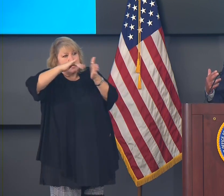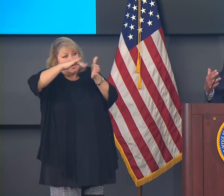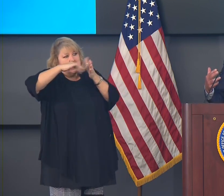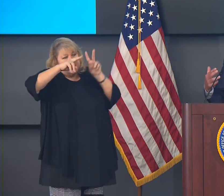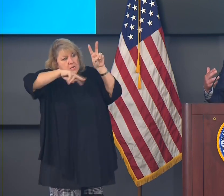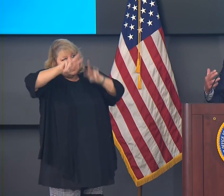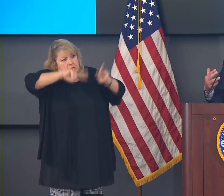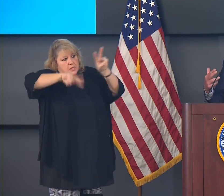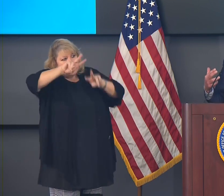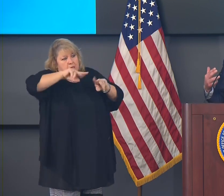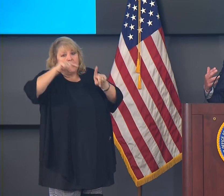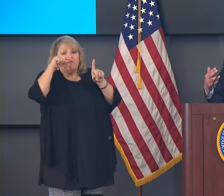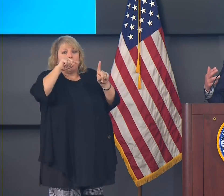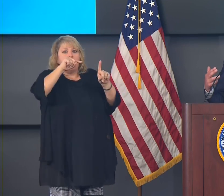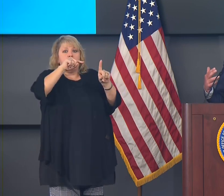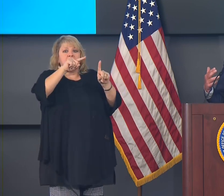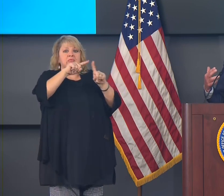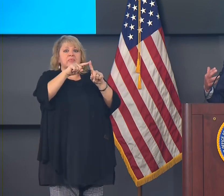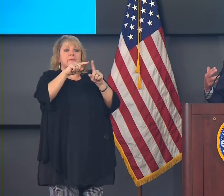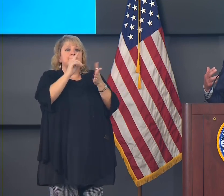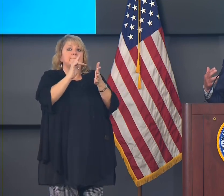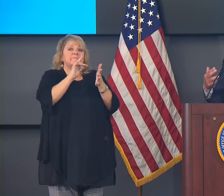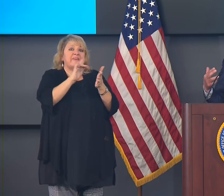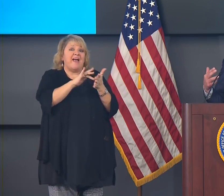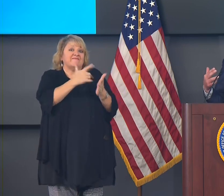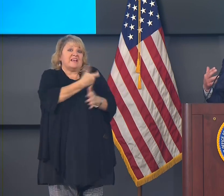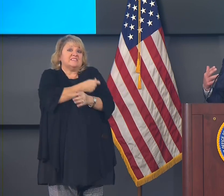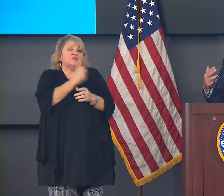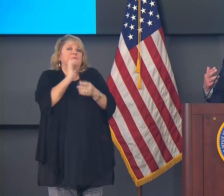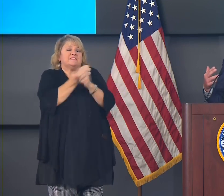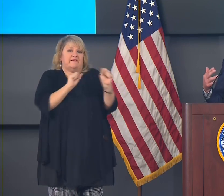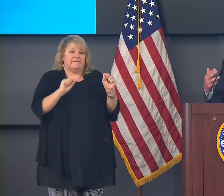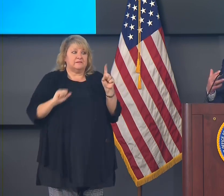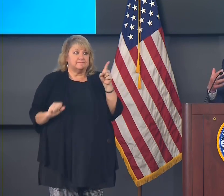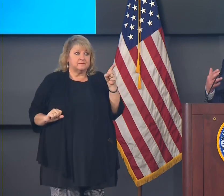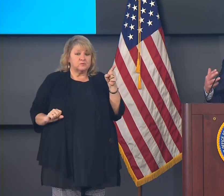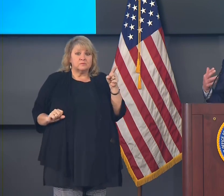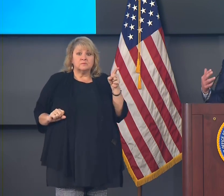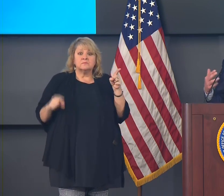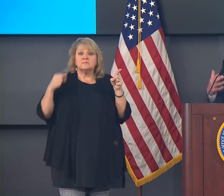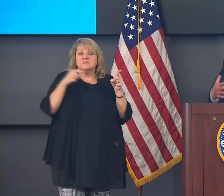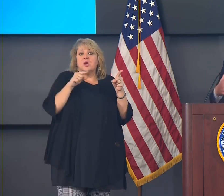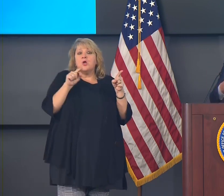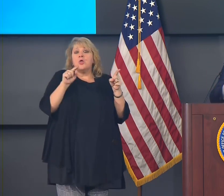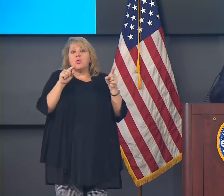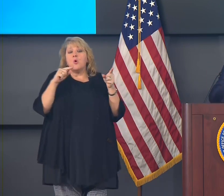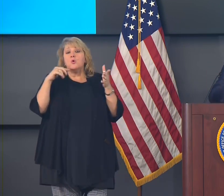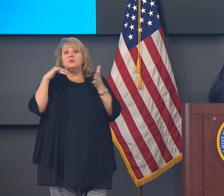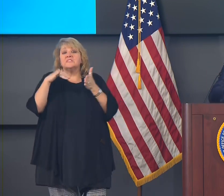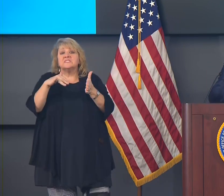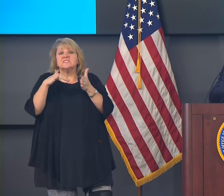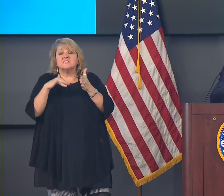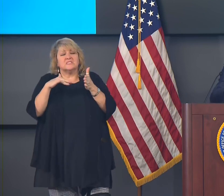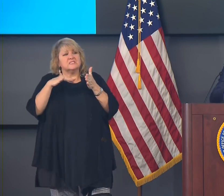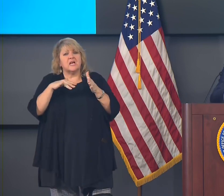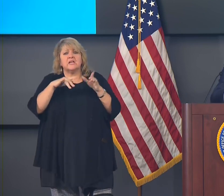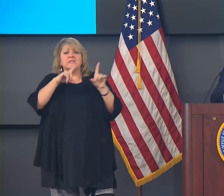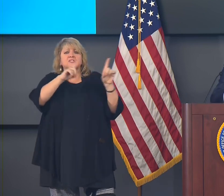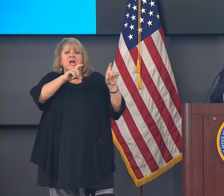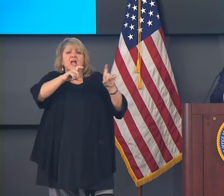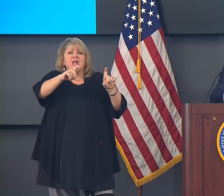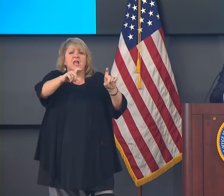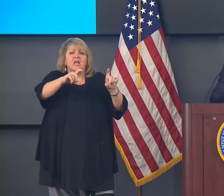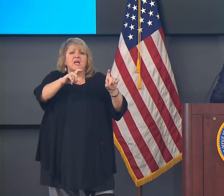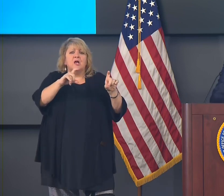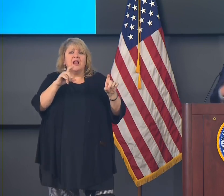trials in terms of the number of individuals participating were five and six times that normally you would see in